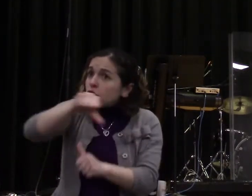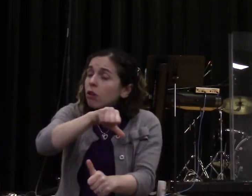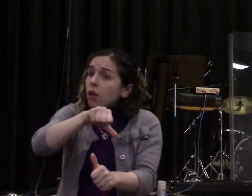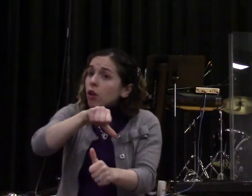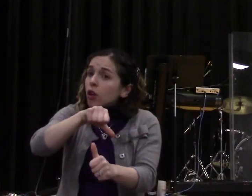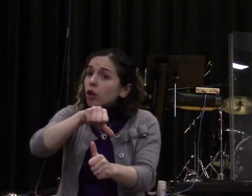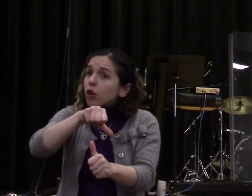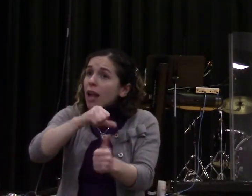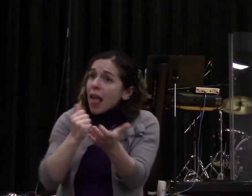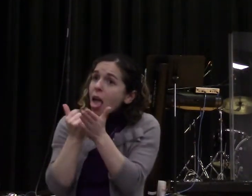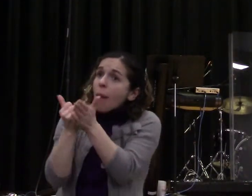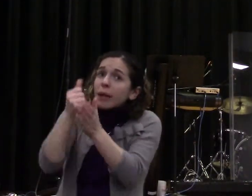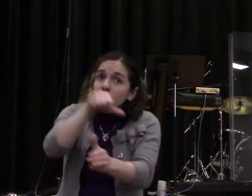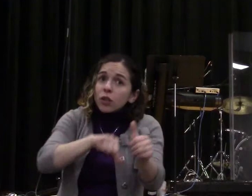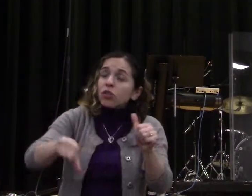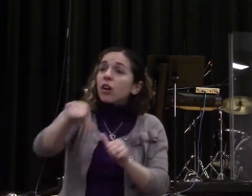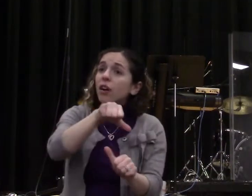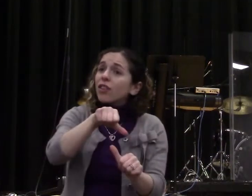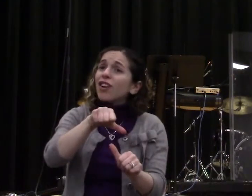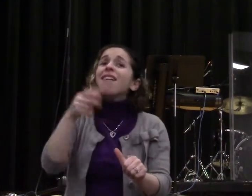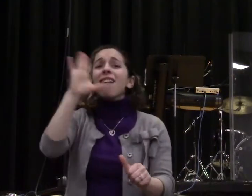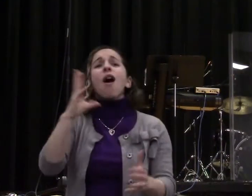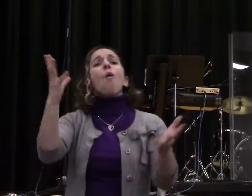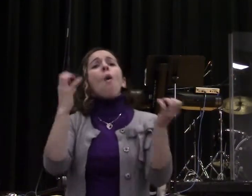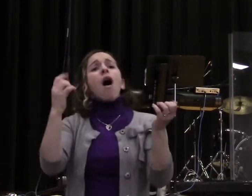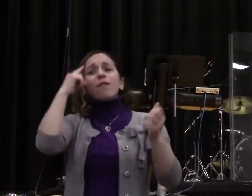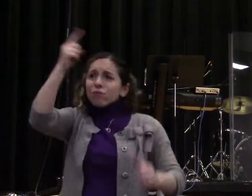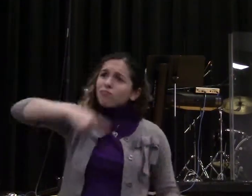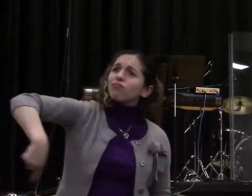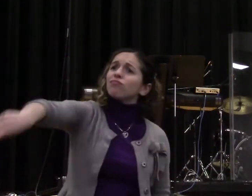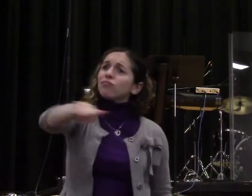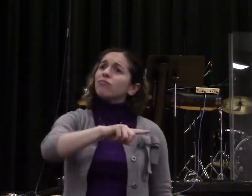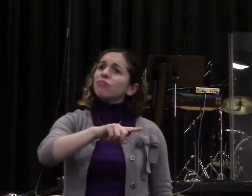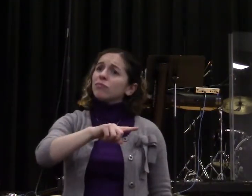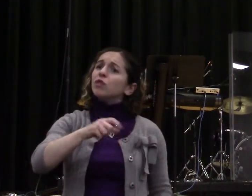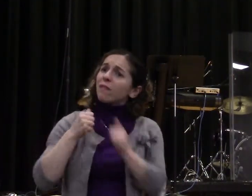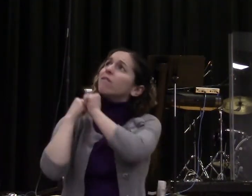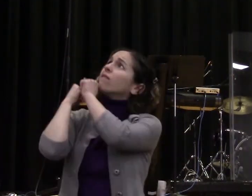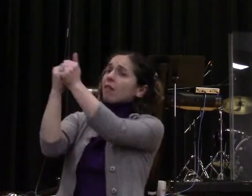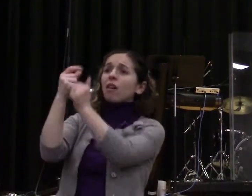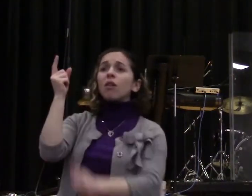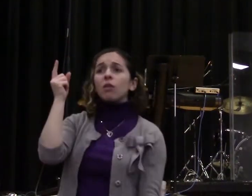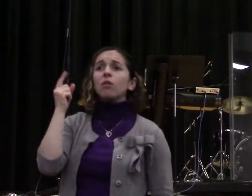is the atmosphere in which God delights and releases his abundance.